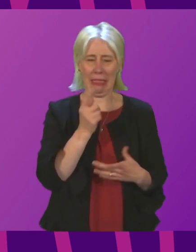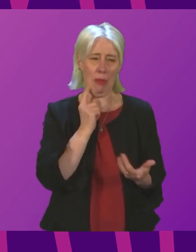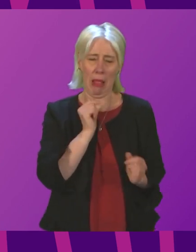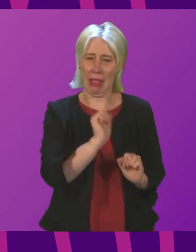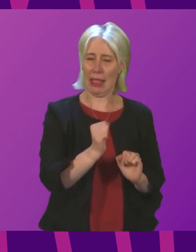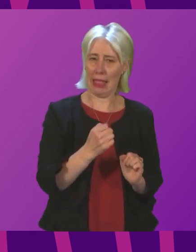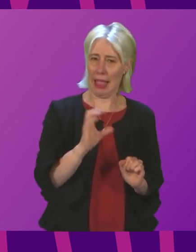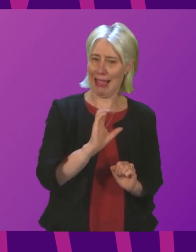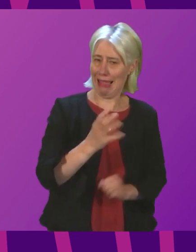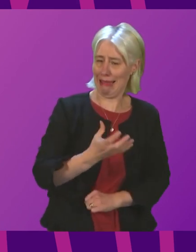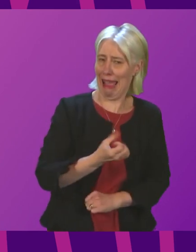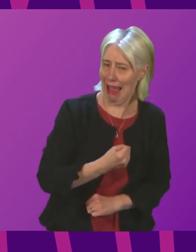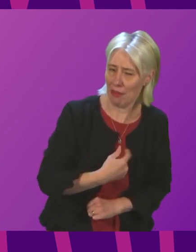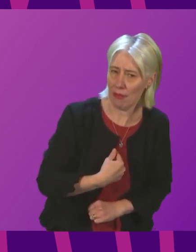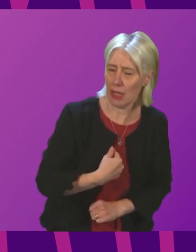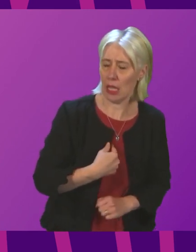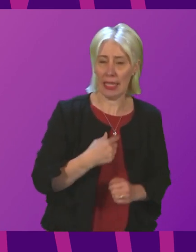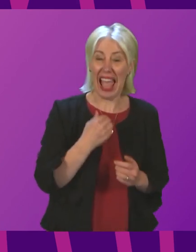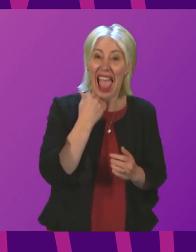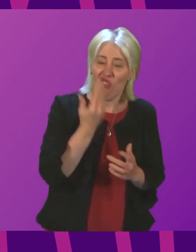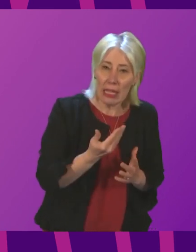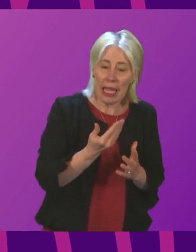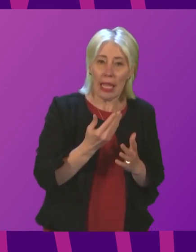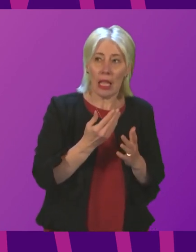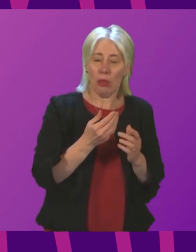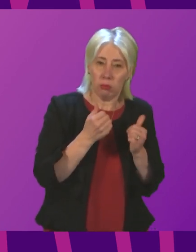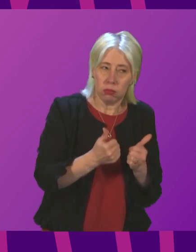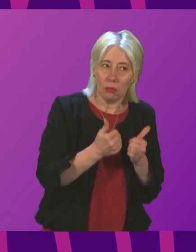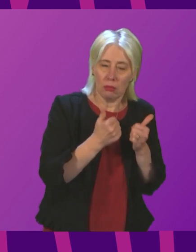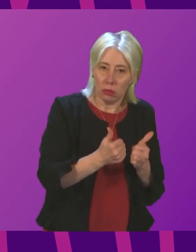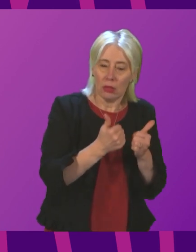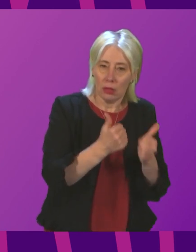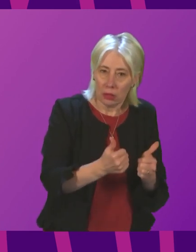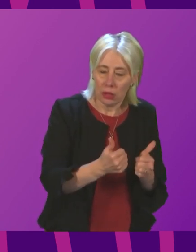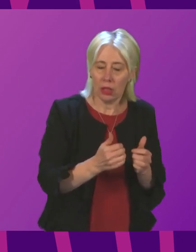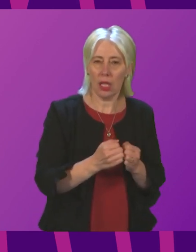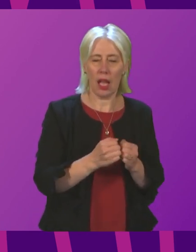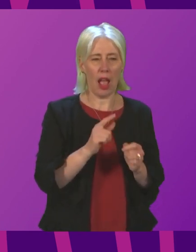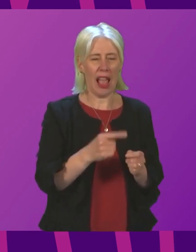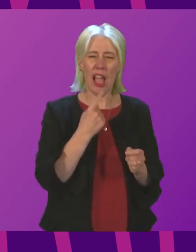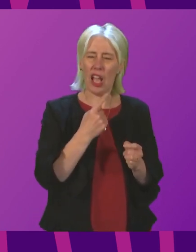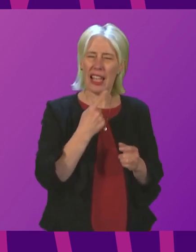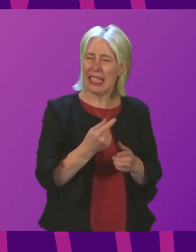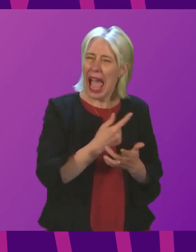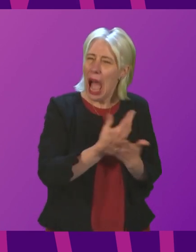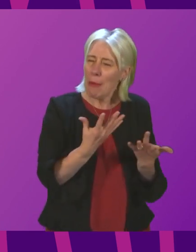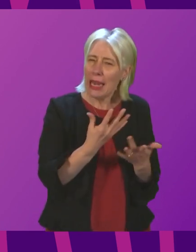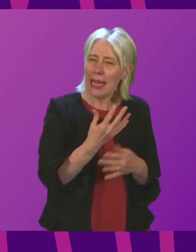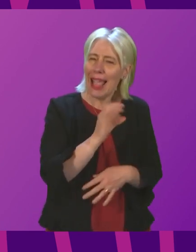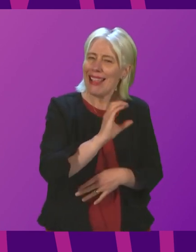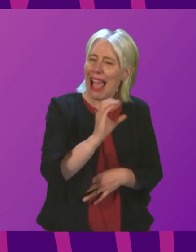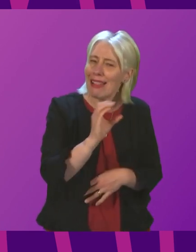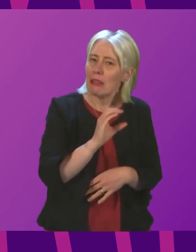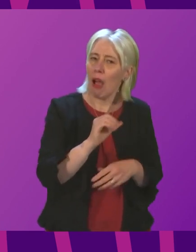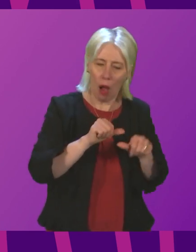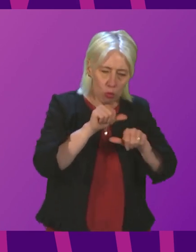cancer, every day counts. Can the Cabinet Secretary confirm how many cancer procedures in Lanarkshire have